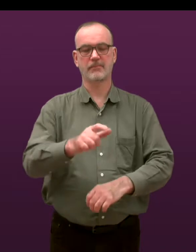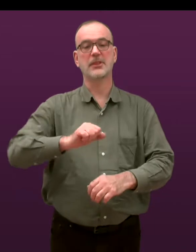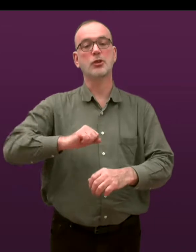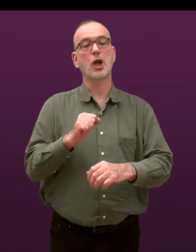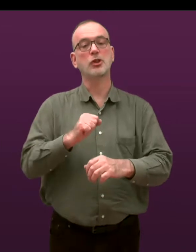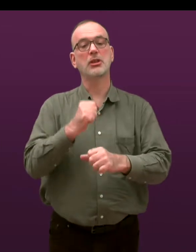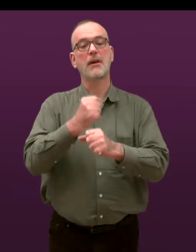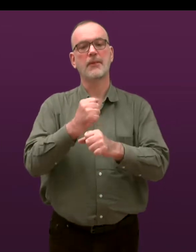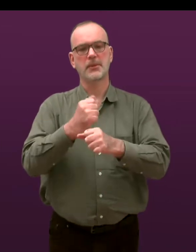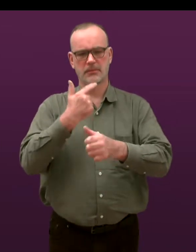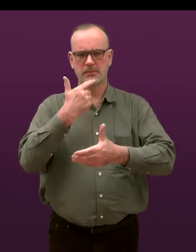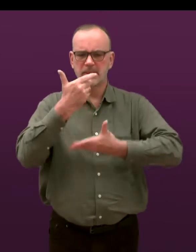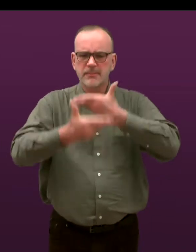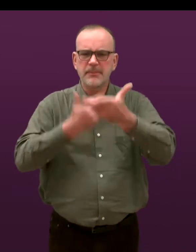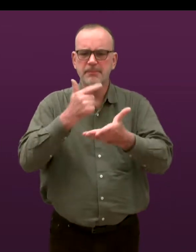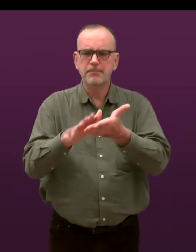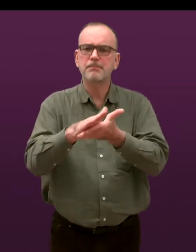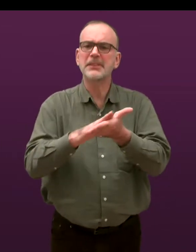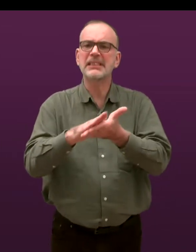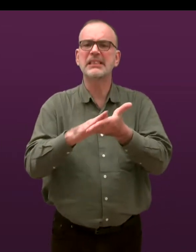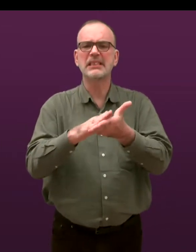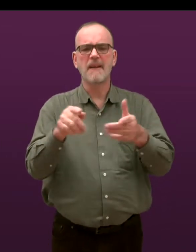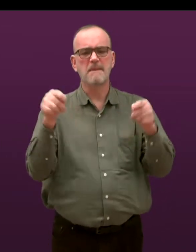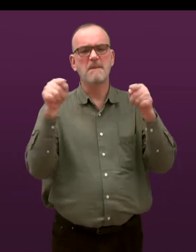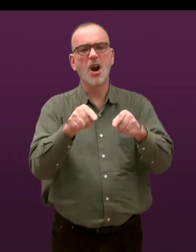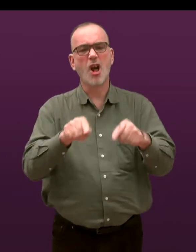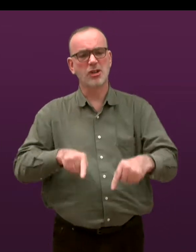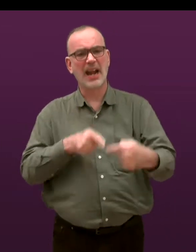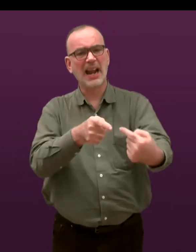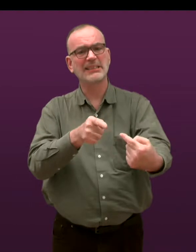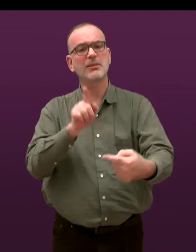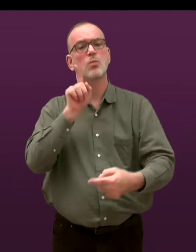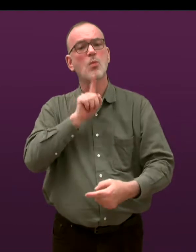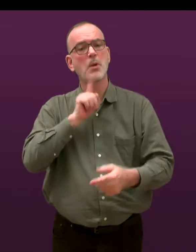The Scottish Government define violence against women as gender-based abuse.